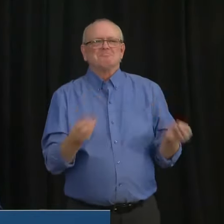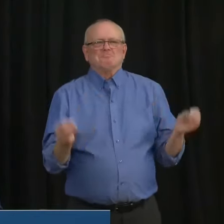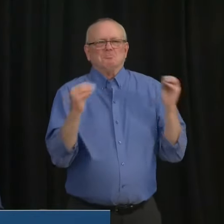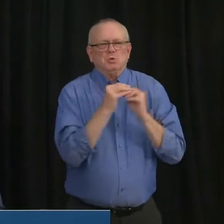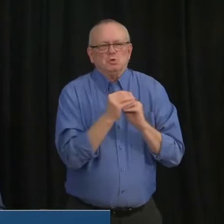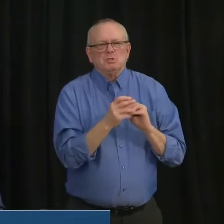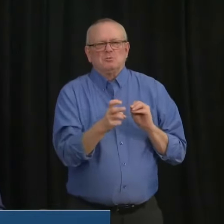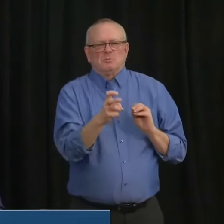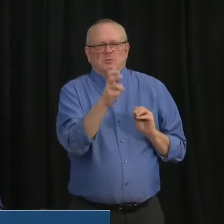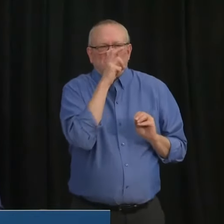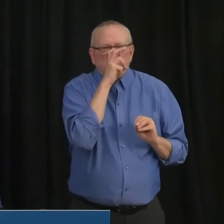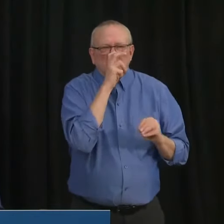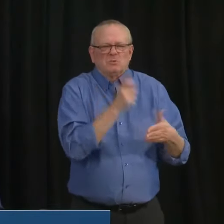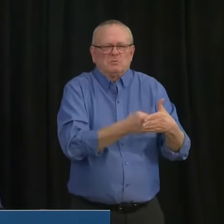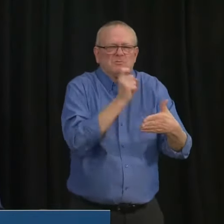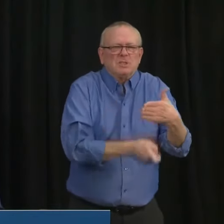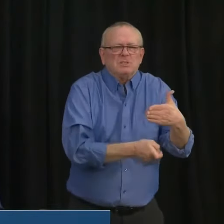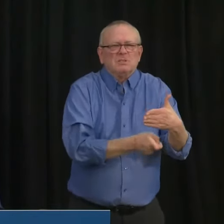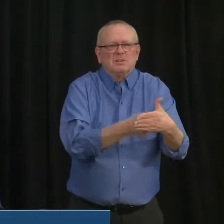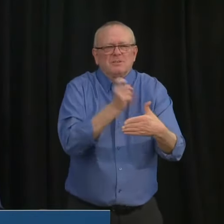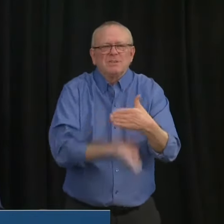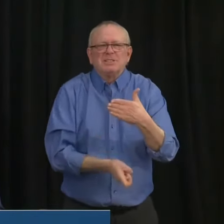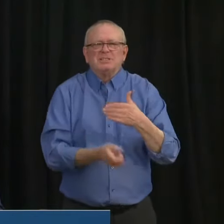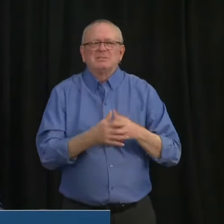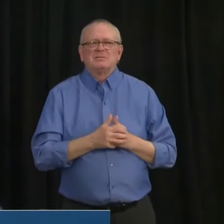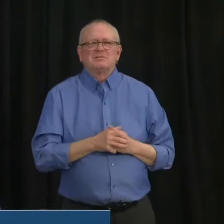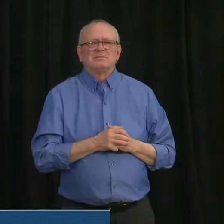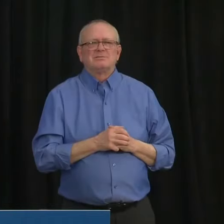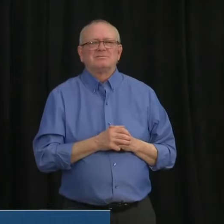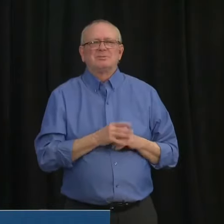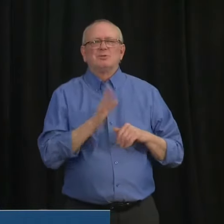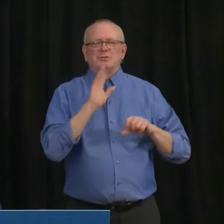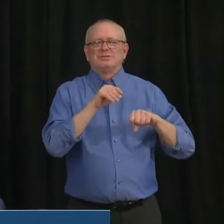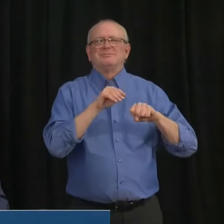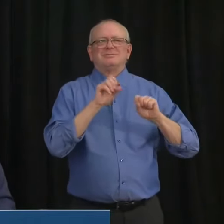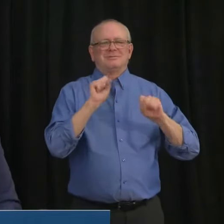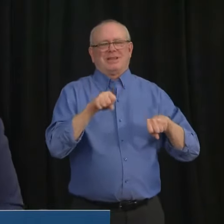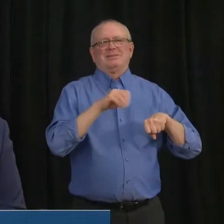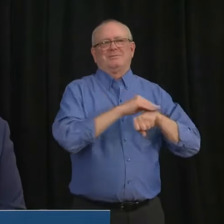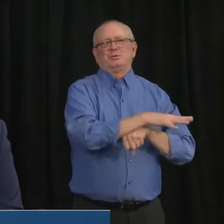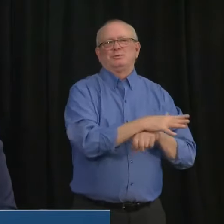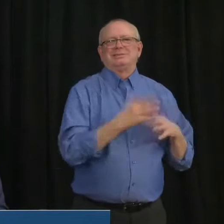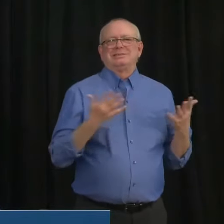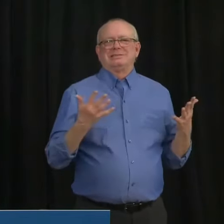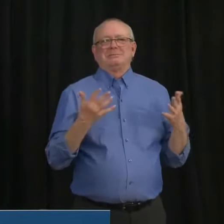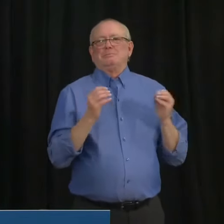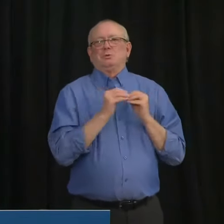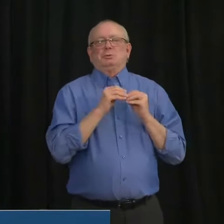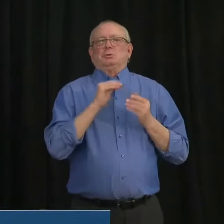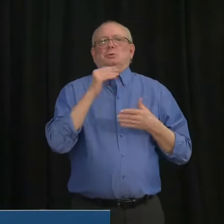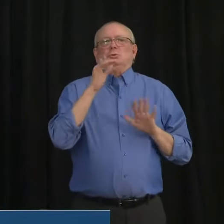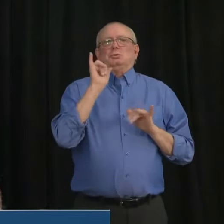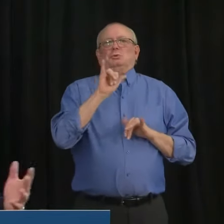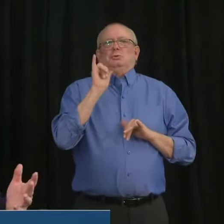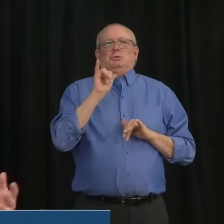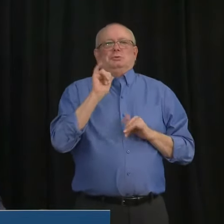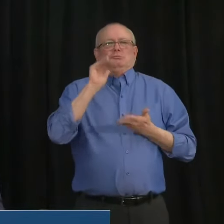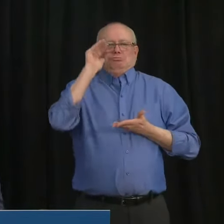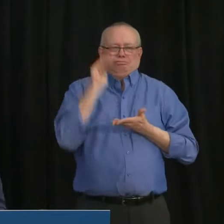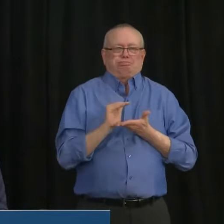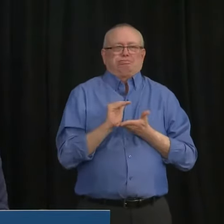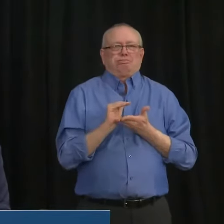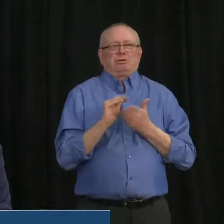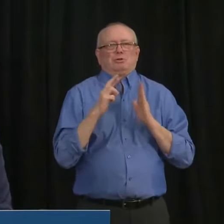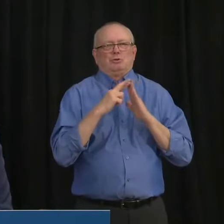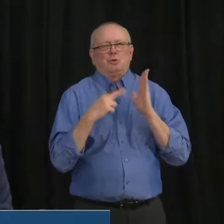think that has helped, uh, to abate, uh, large social, indoor social gatherings, uh, in those regions. So, I would hope and expect,